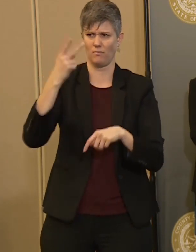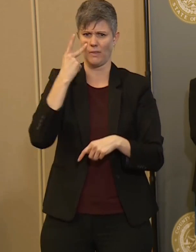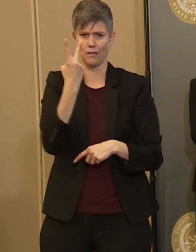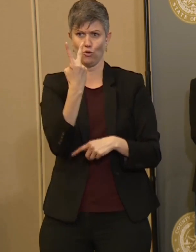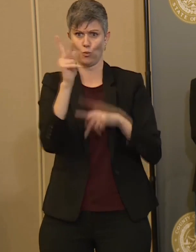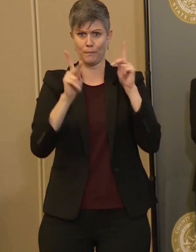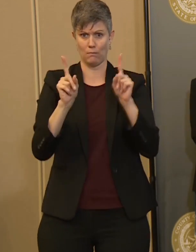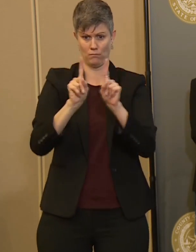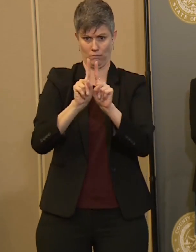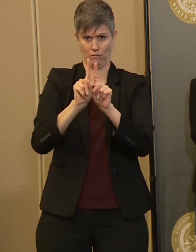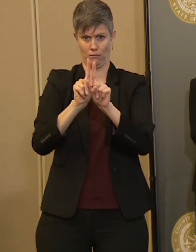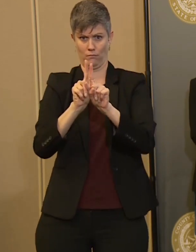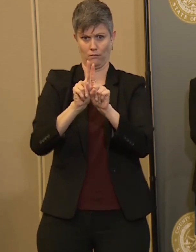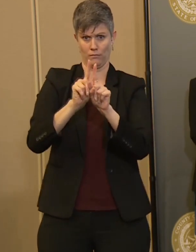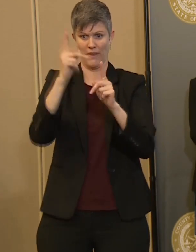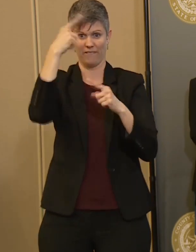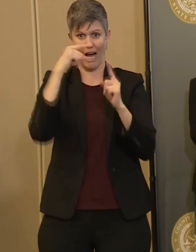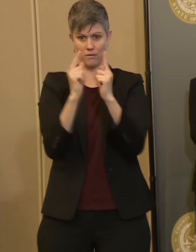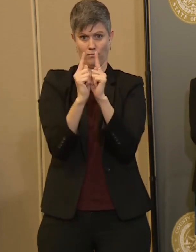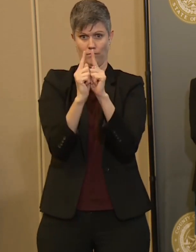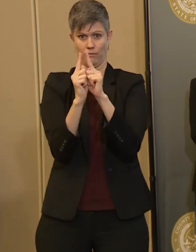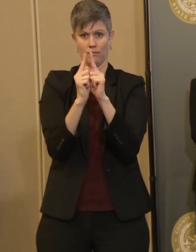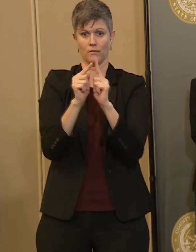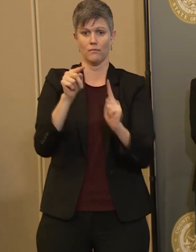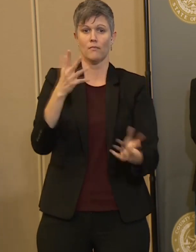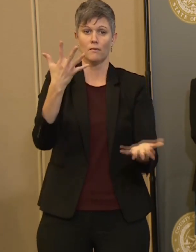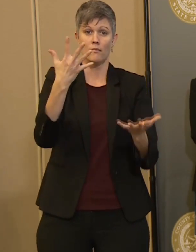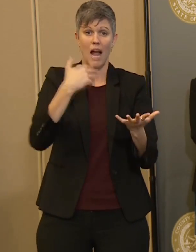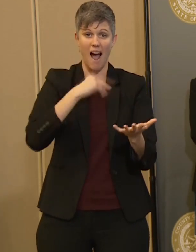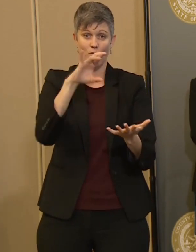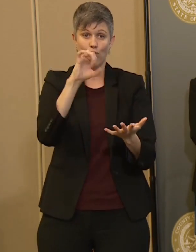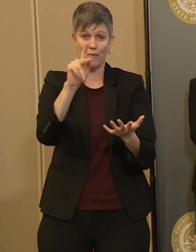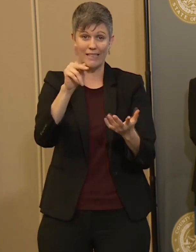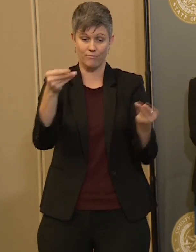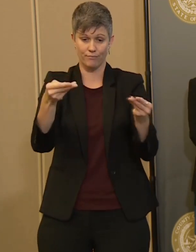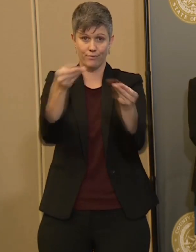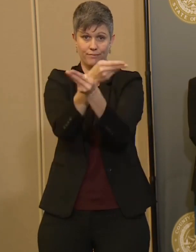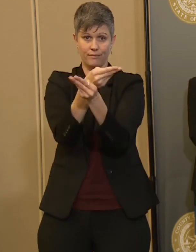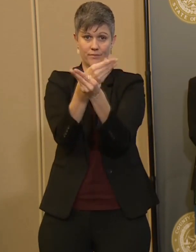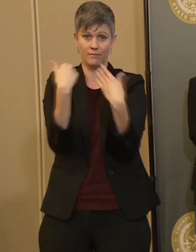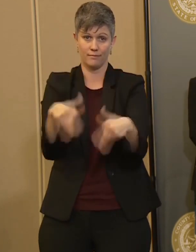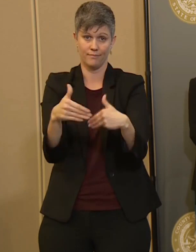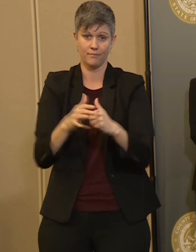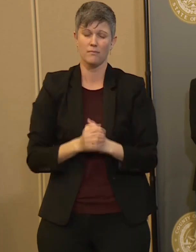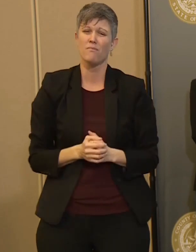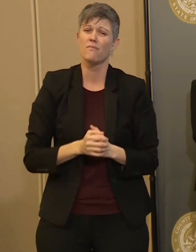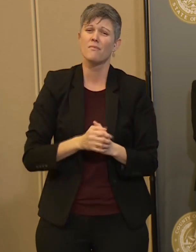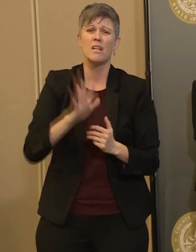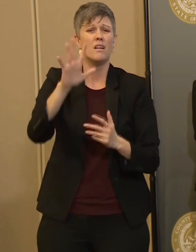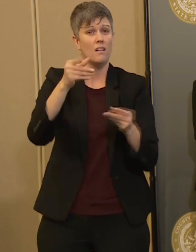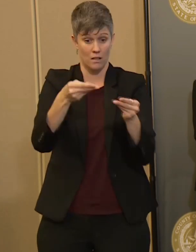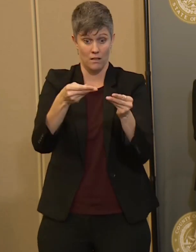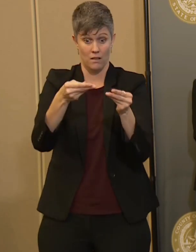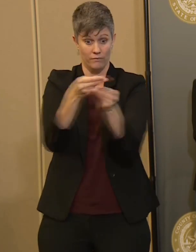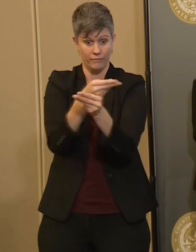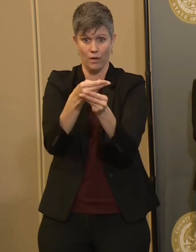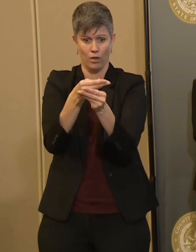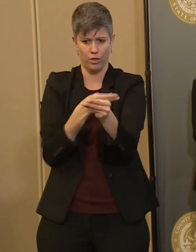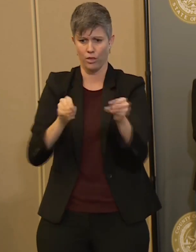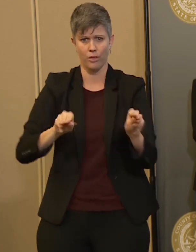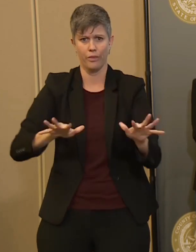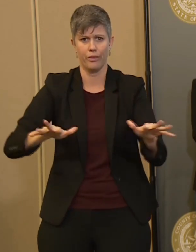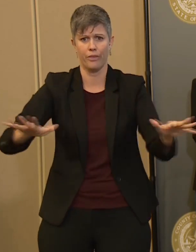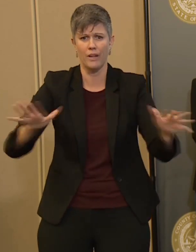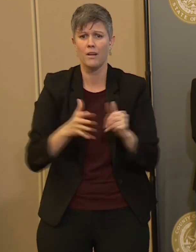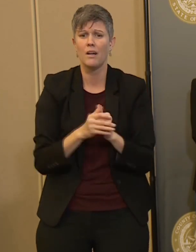together, face-to-face in particular, there's a risk of transmission. There's going to be continued transmission to some extent even under these